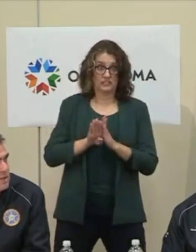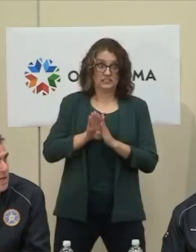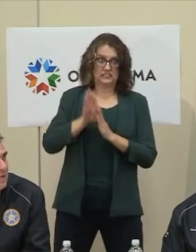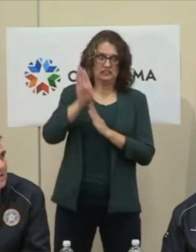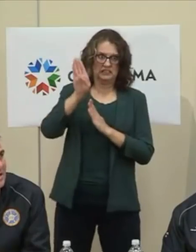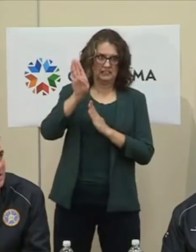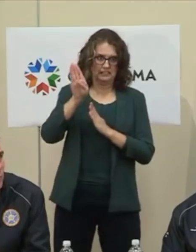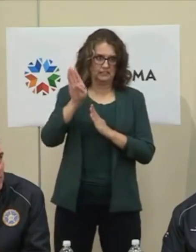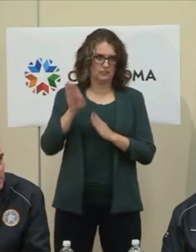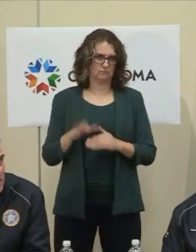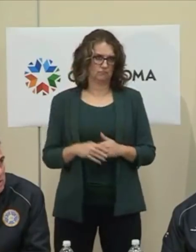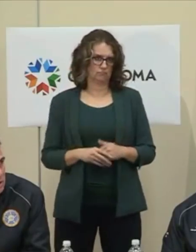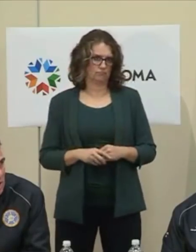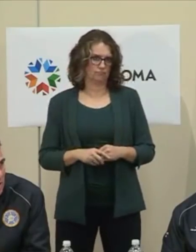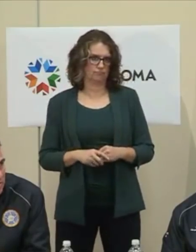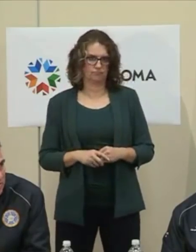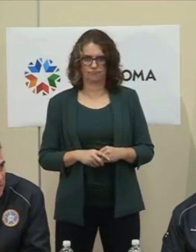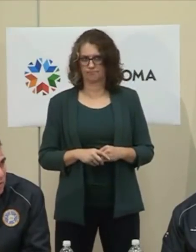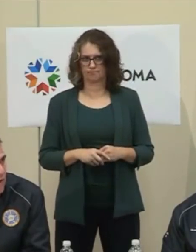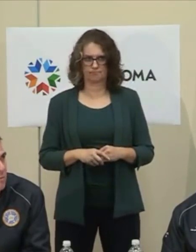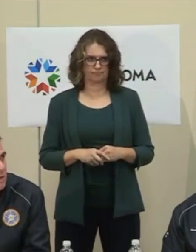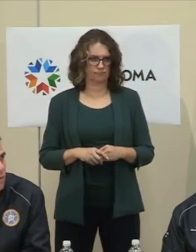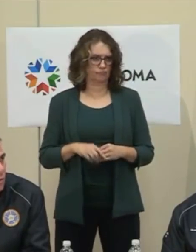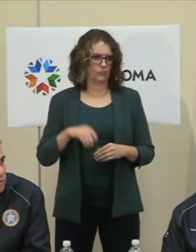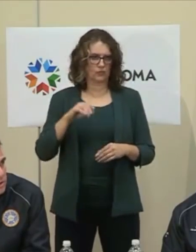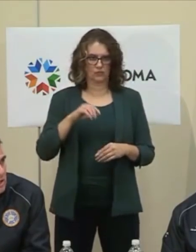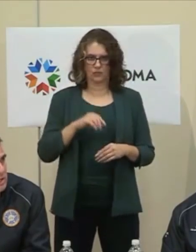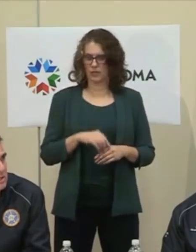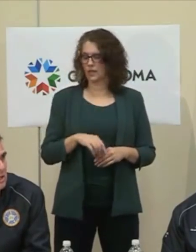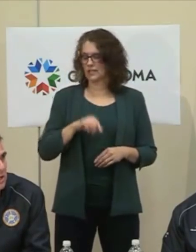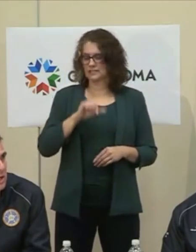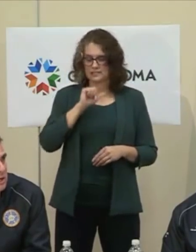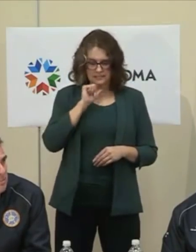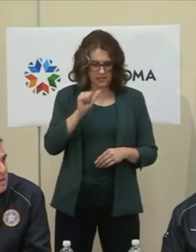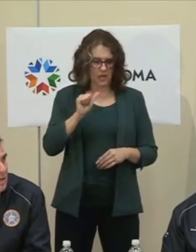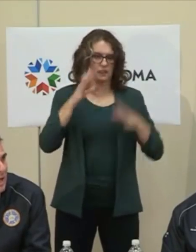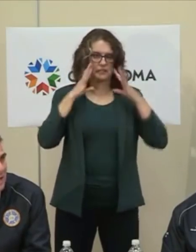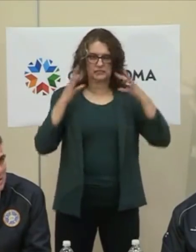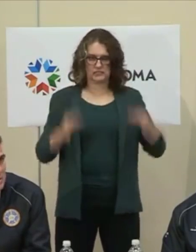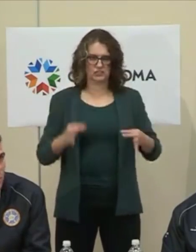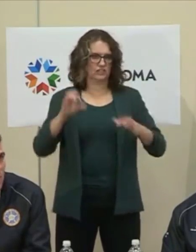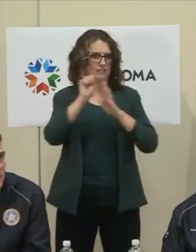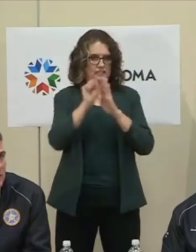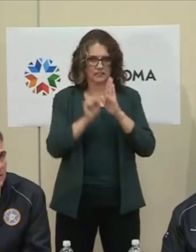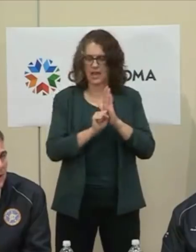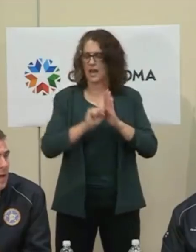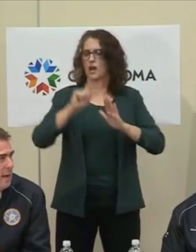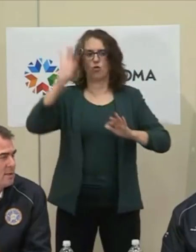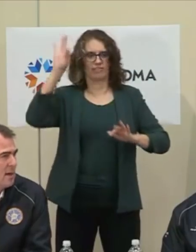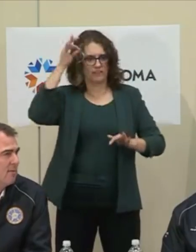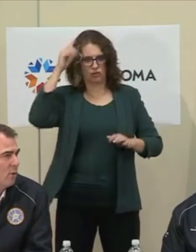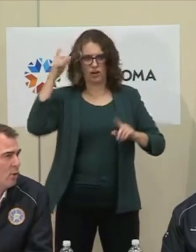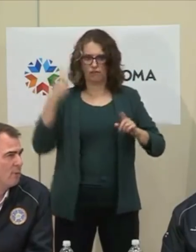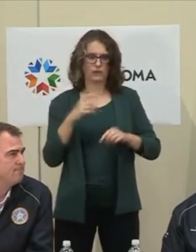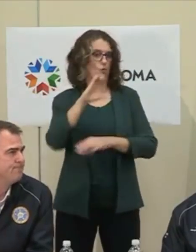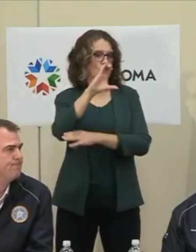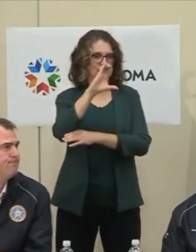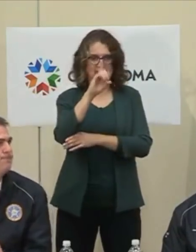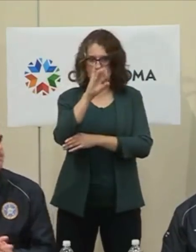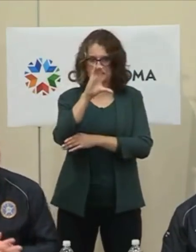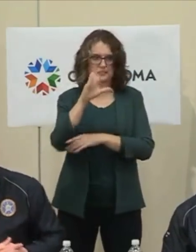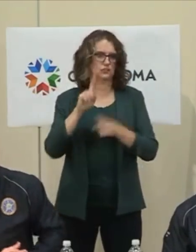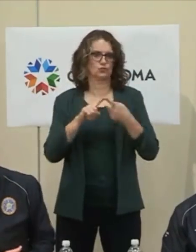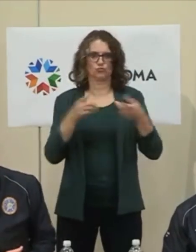decision of the state. That's not the recommendation of the federal government or the CDC to mitigate the spread in the state of Oklahoma.